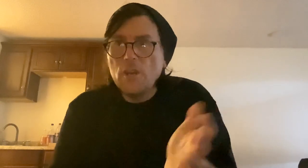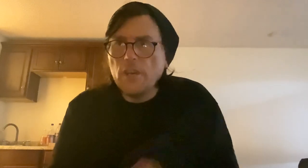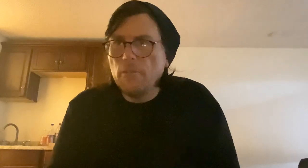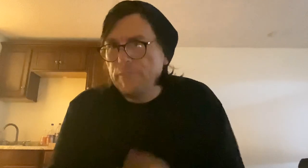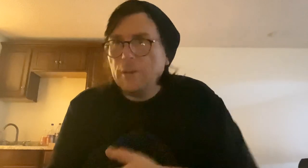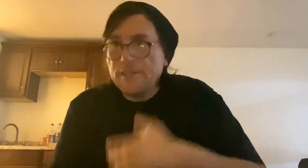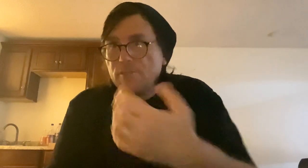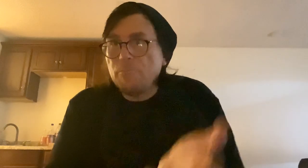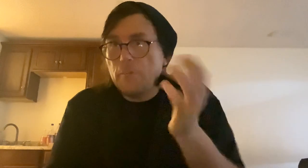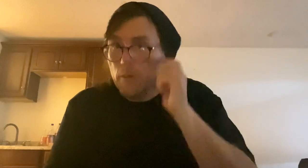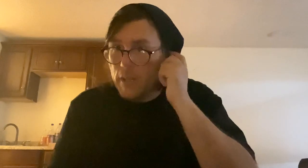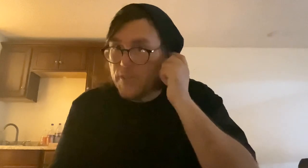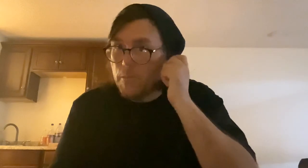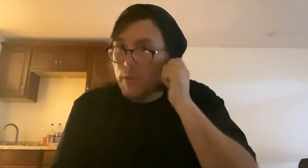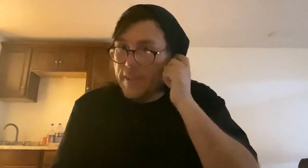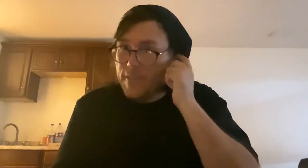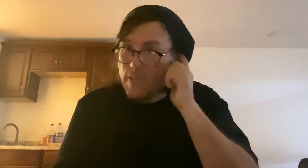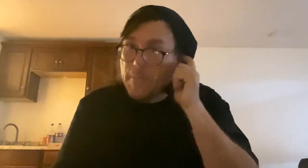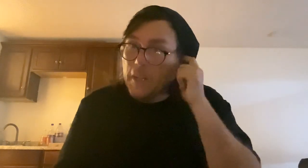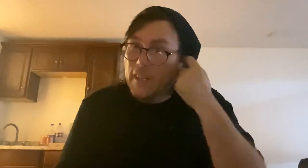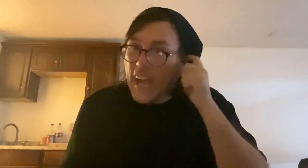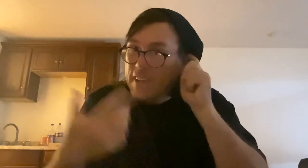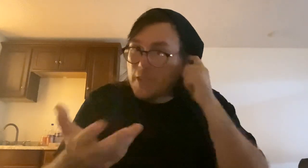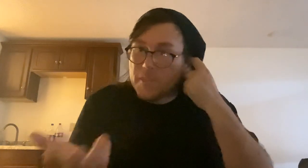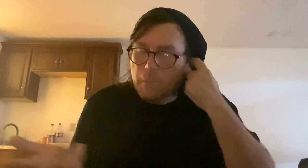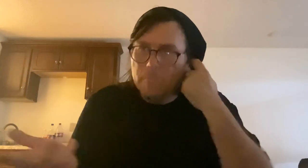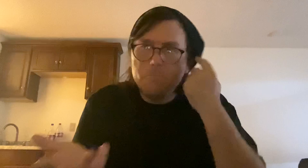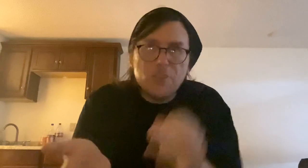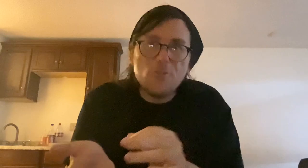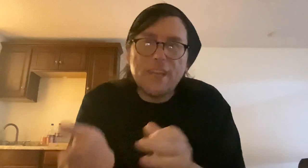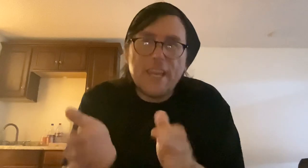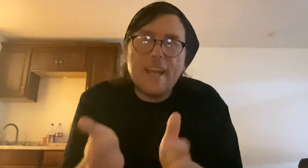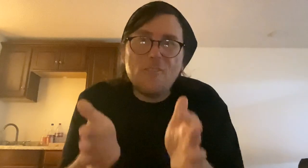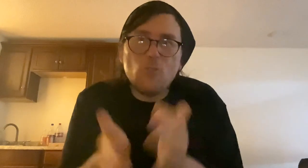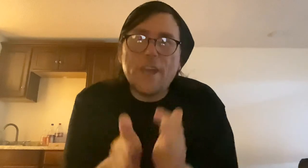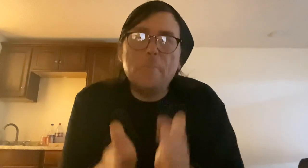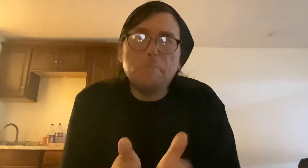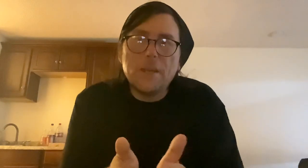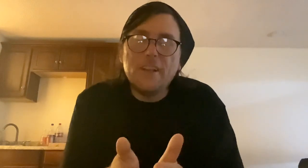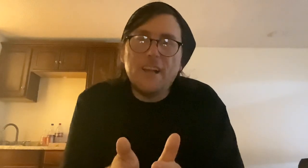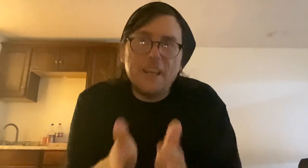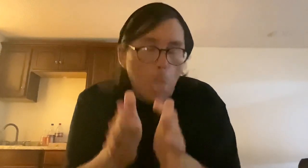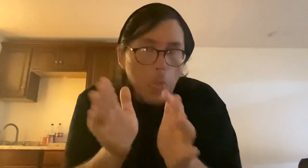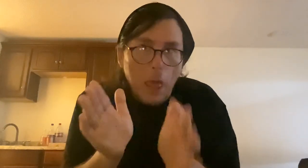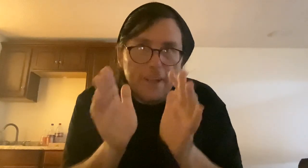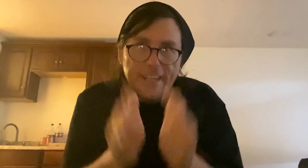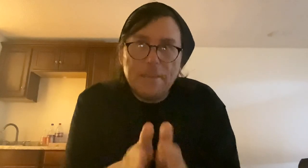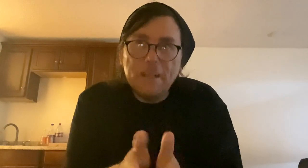You know, nowadays you probably want to also put in your email address, but make sure that you create a meal, uh, an email